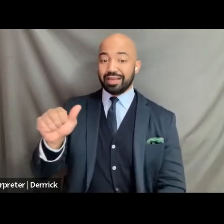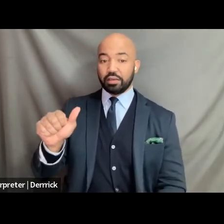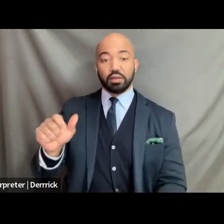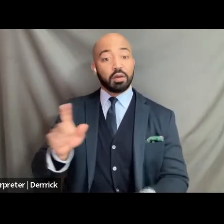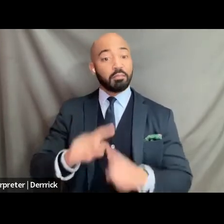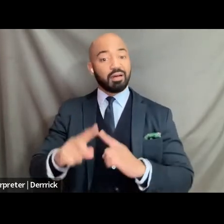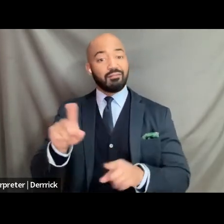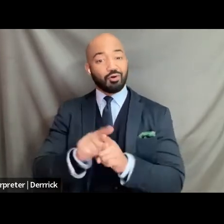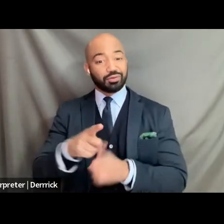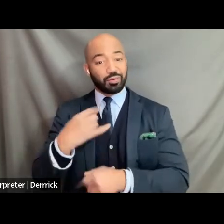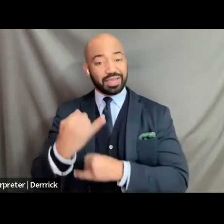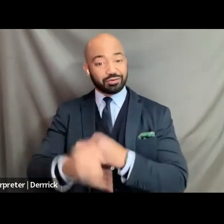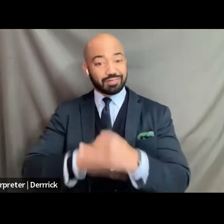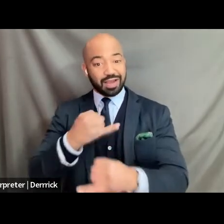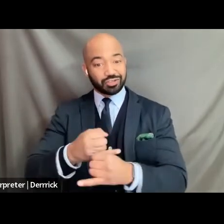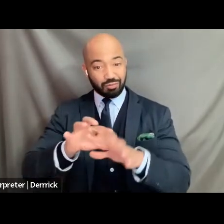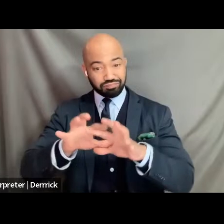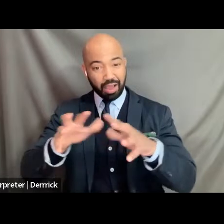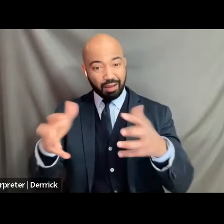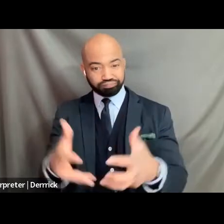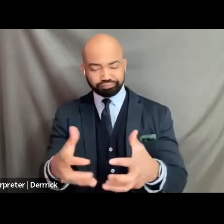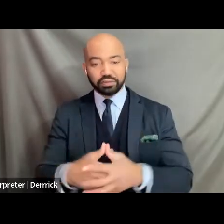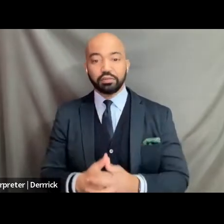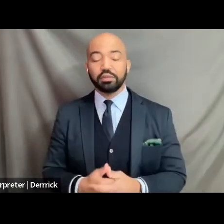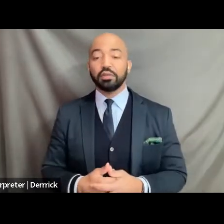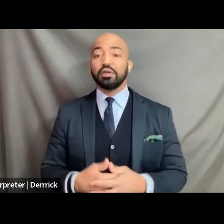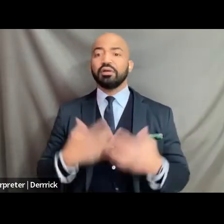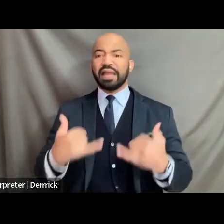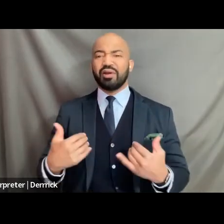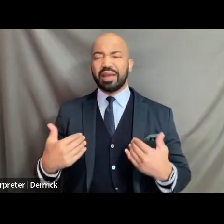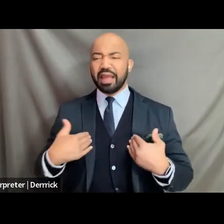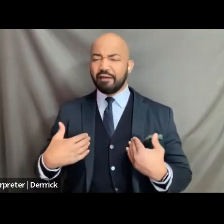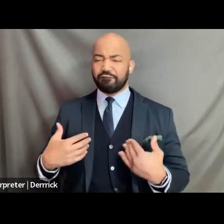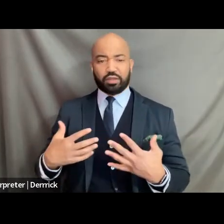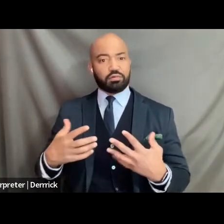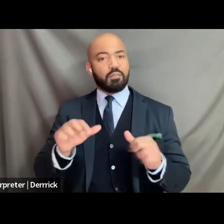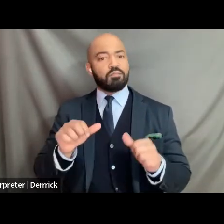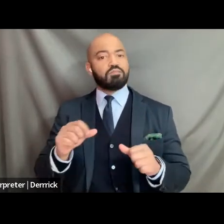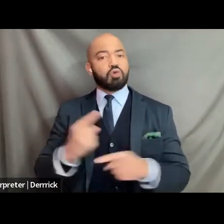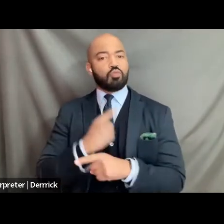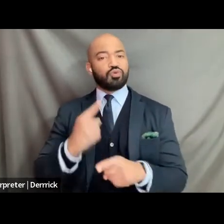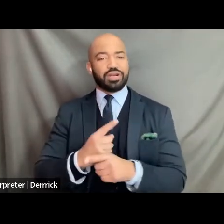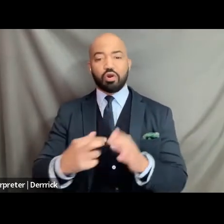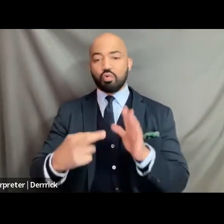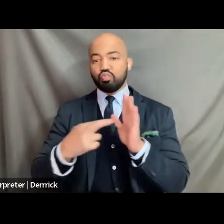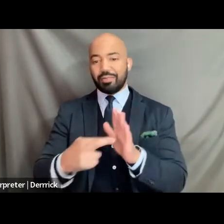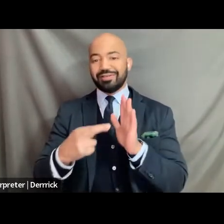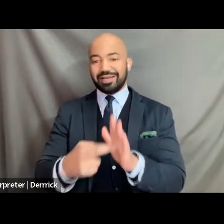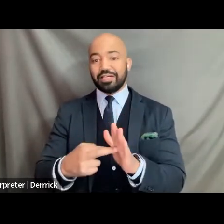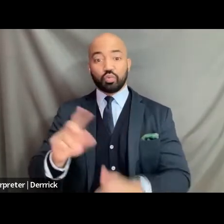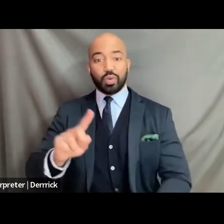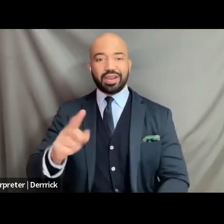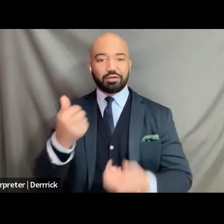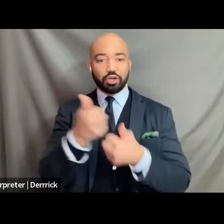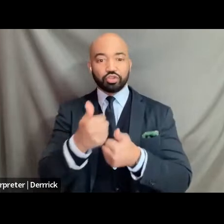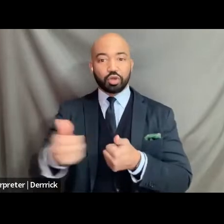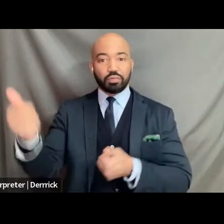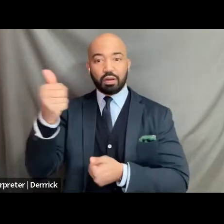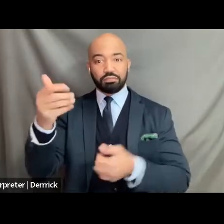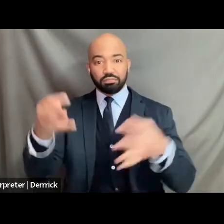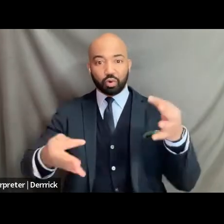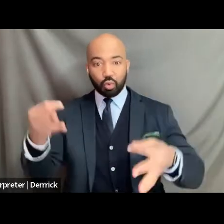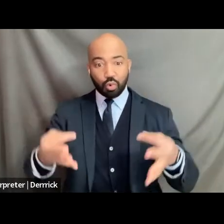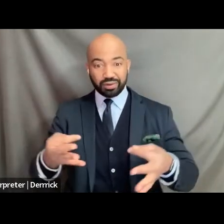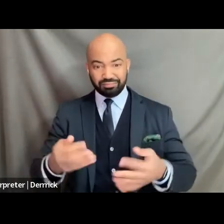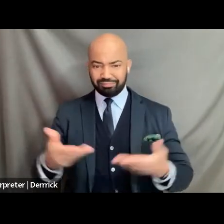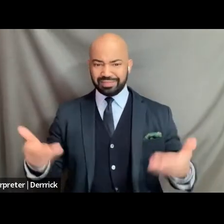to having proper representation in the supreme court historically in a nation that had slave masters